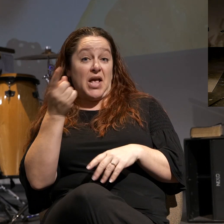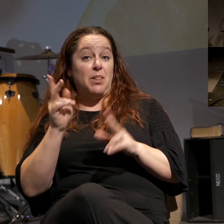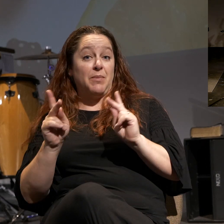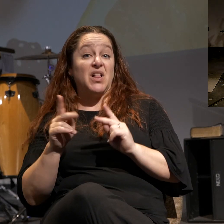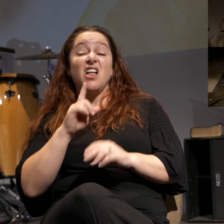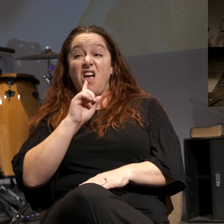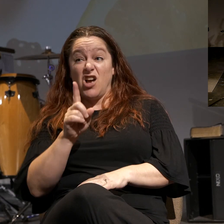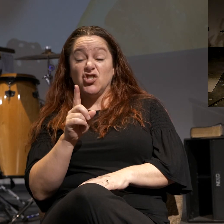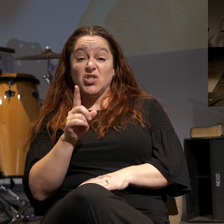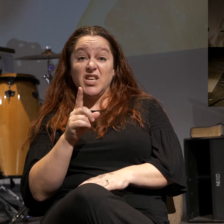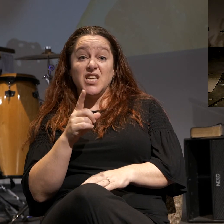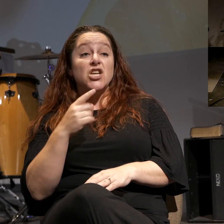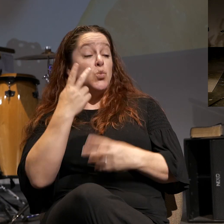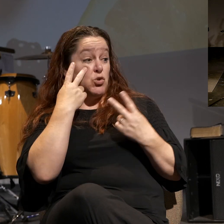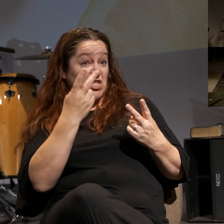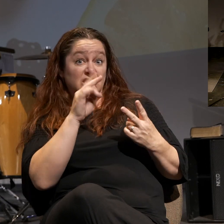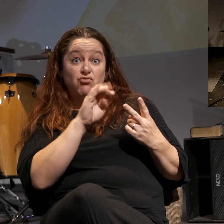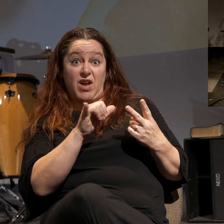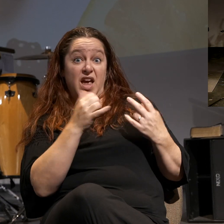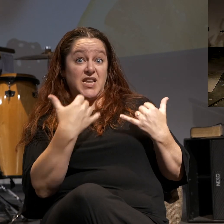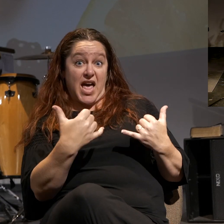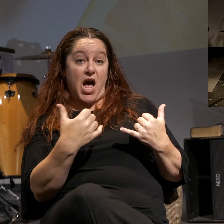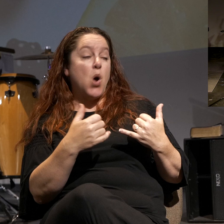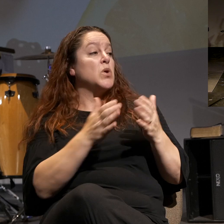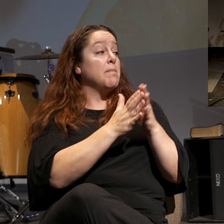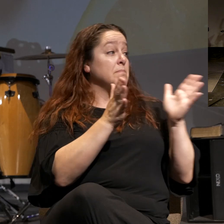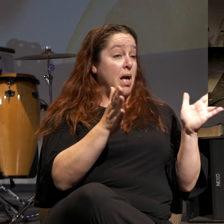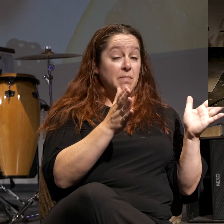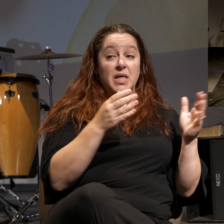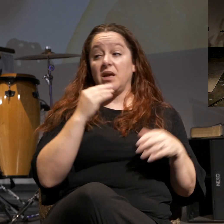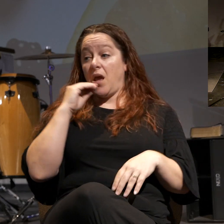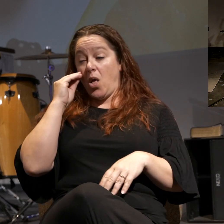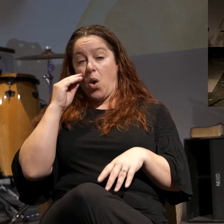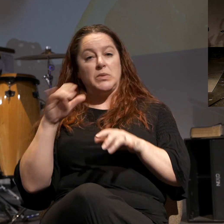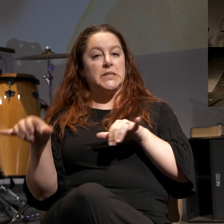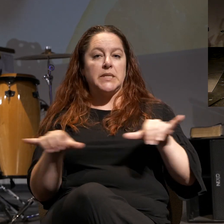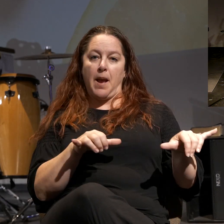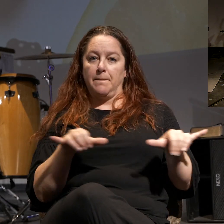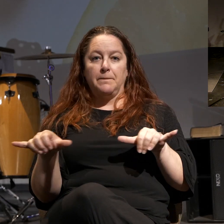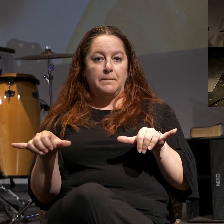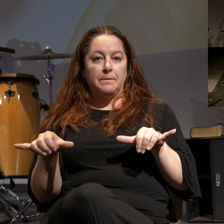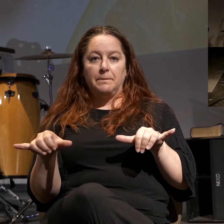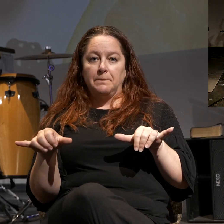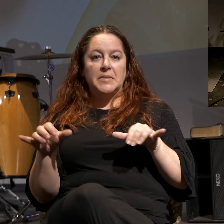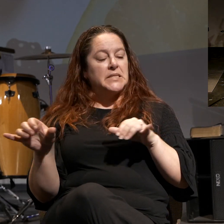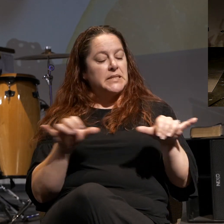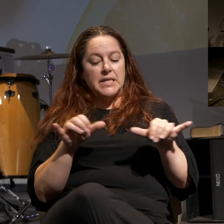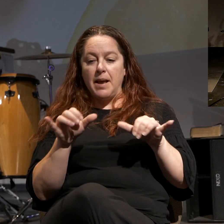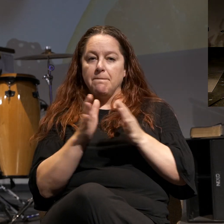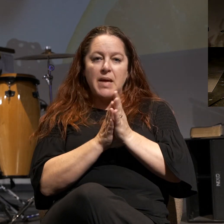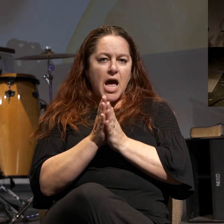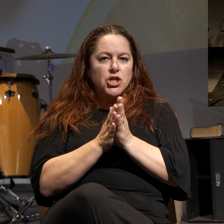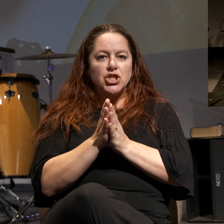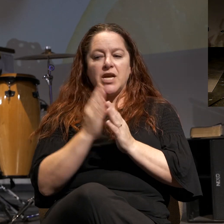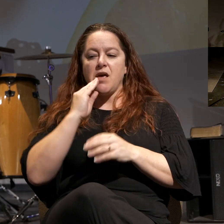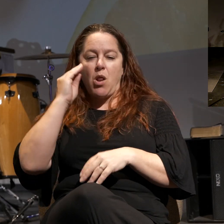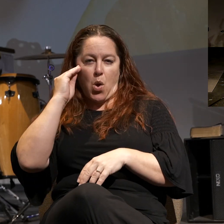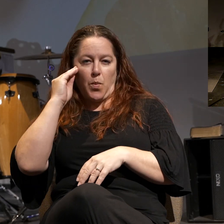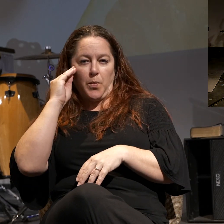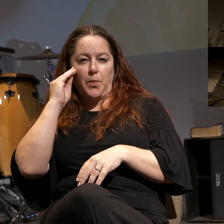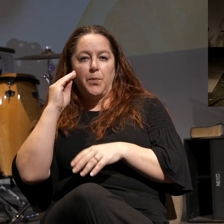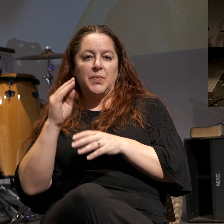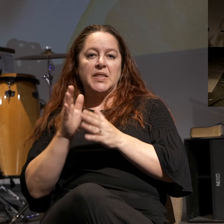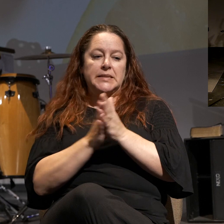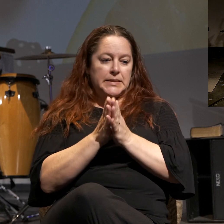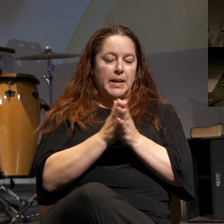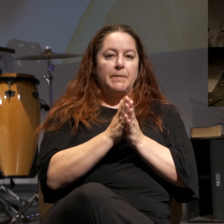that what you see in Ray is what you get because who he is in public is who he is in private. He has that same passion at home that he has